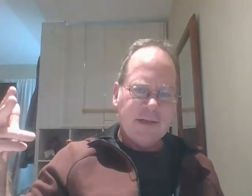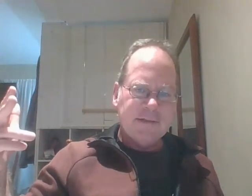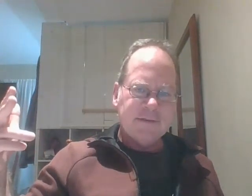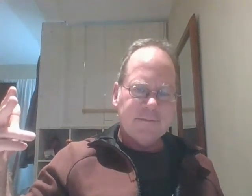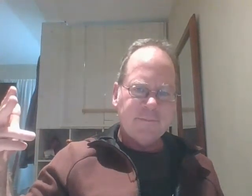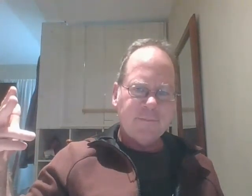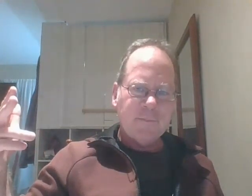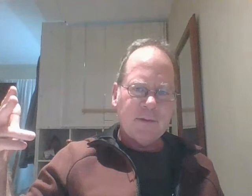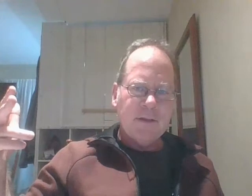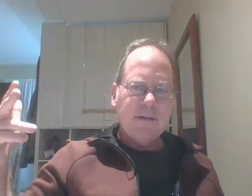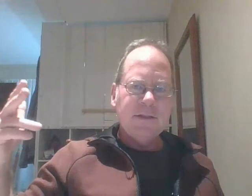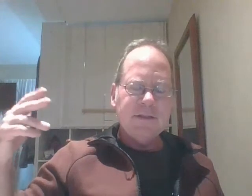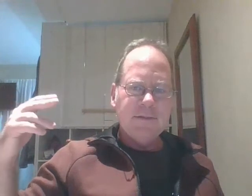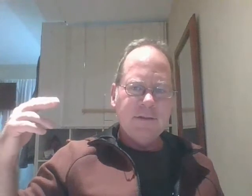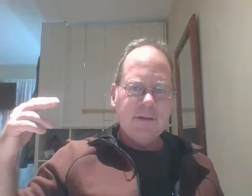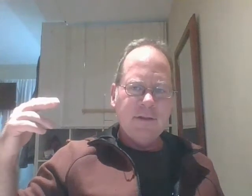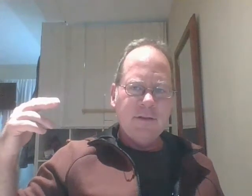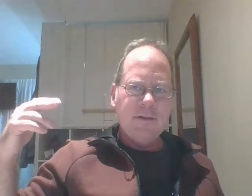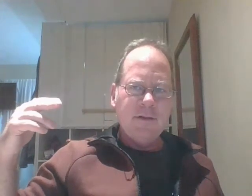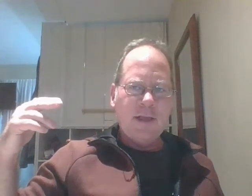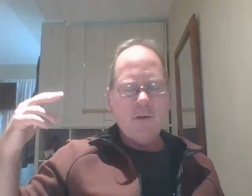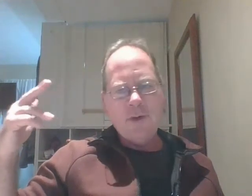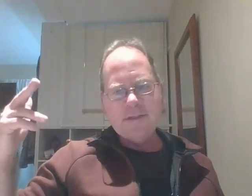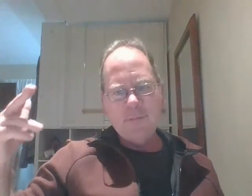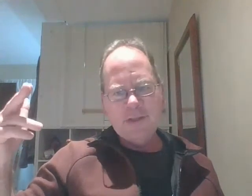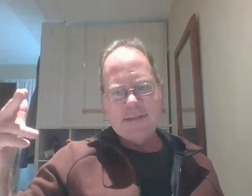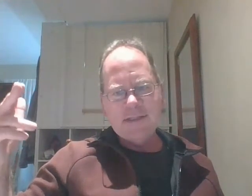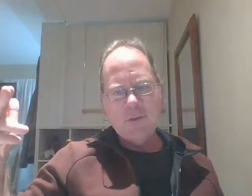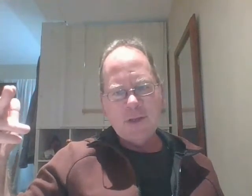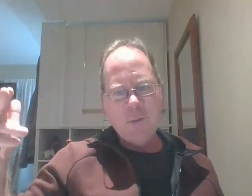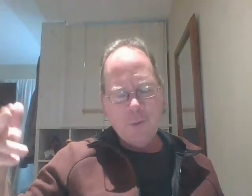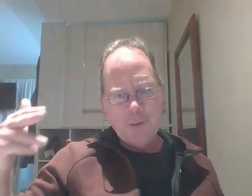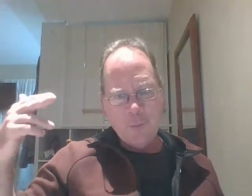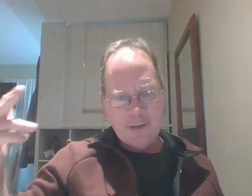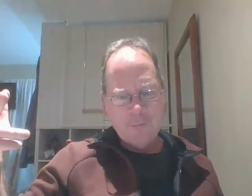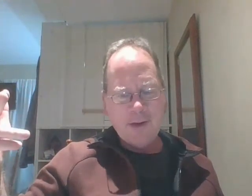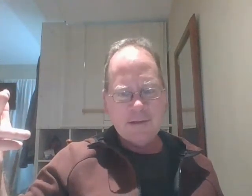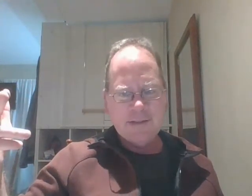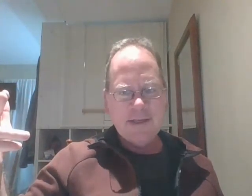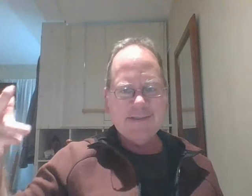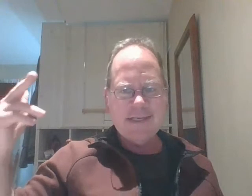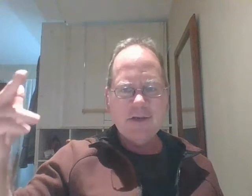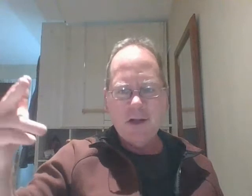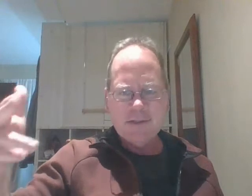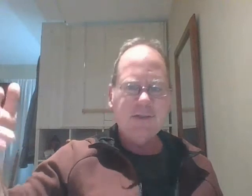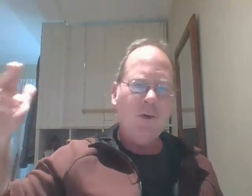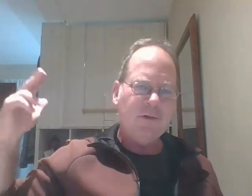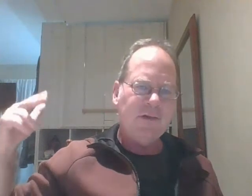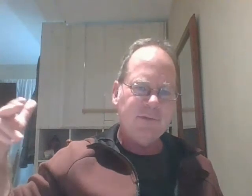i don't want to say the police state's going there but what it really went on to say is technology is going to all these places